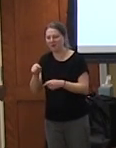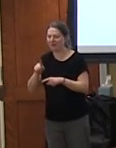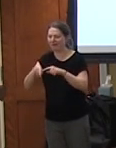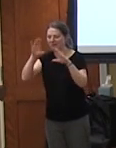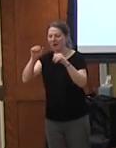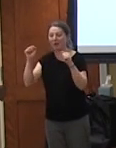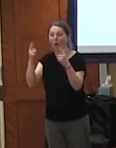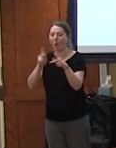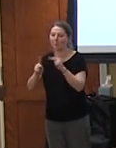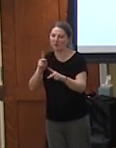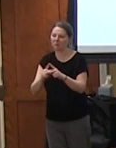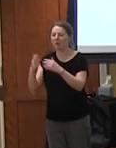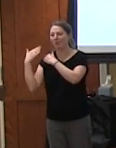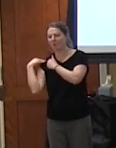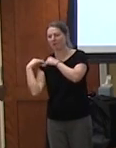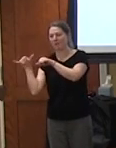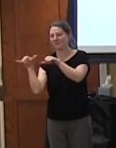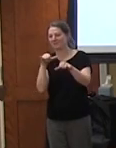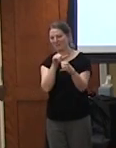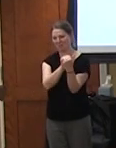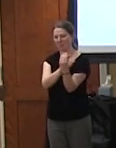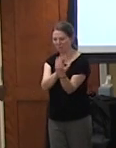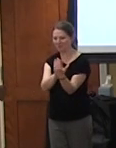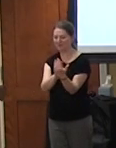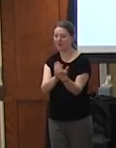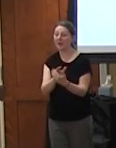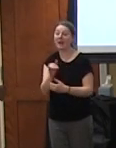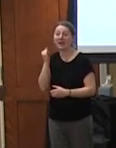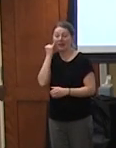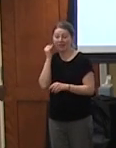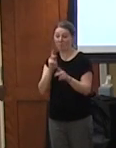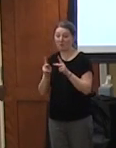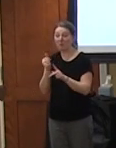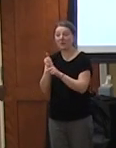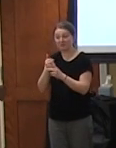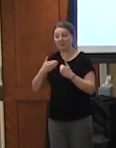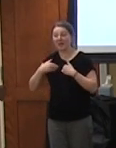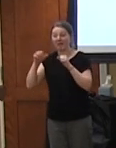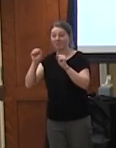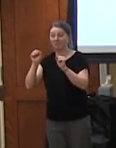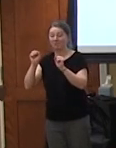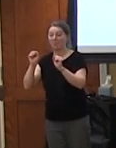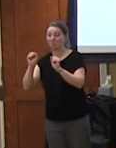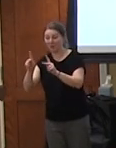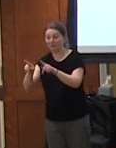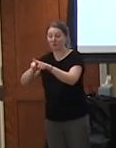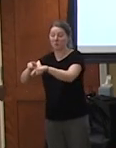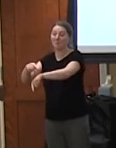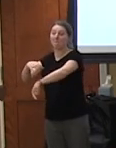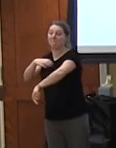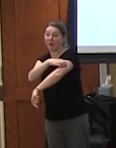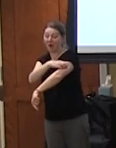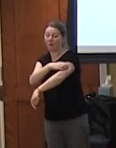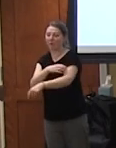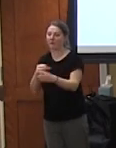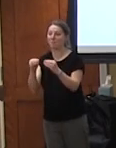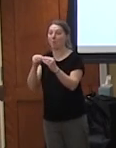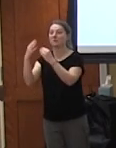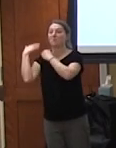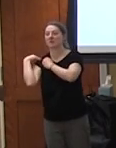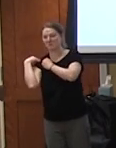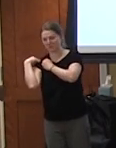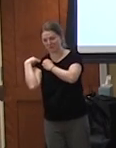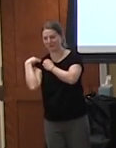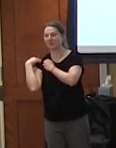everyone to shoulder it in the same way and that those who are of power are of privilege actually have more responsibility